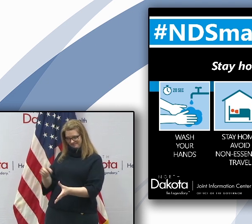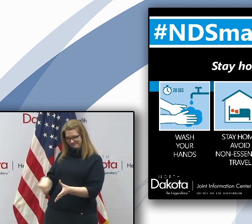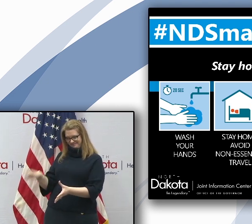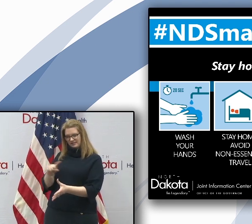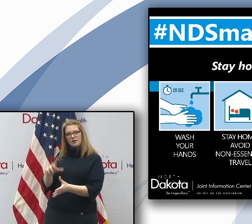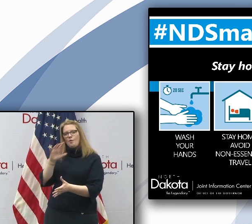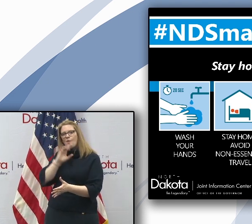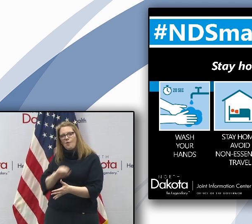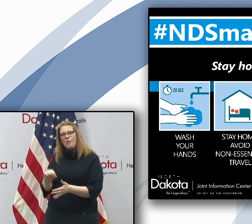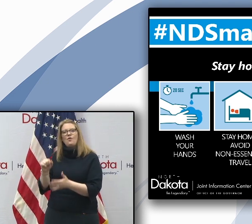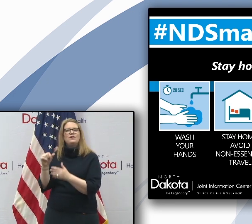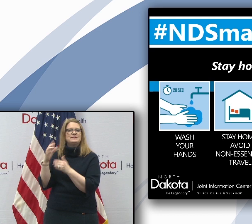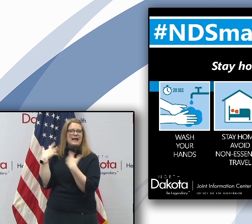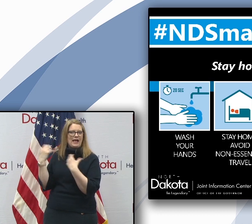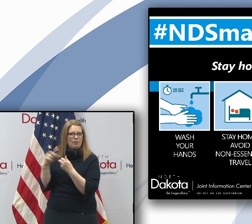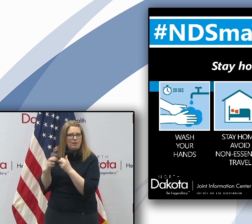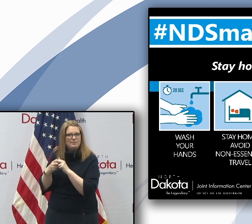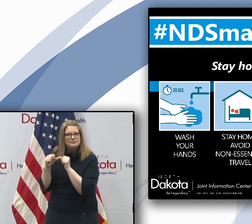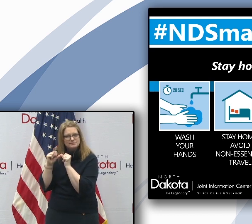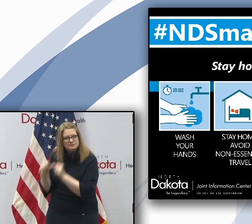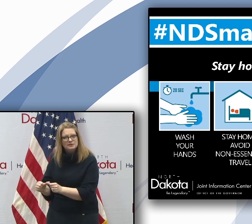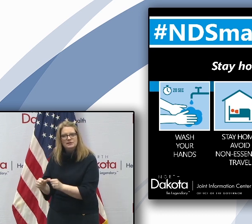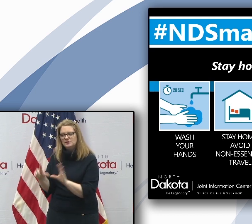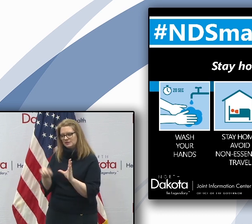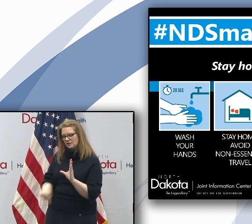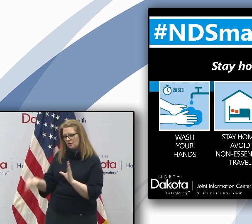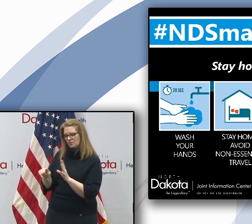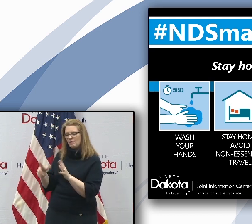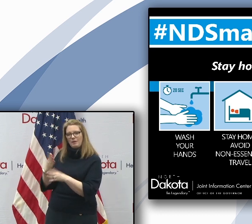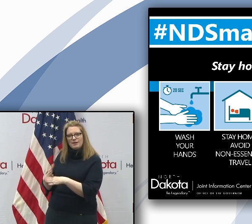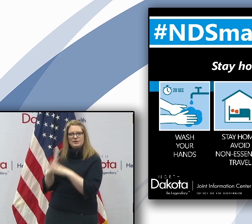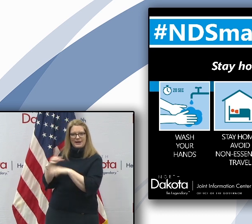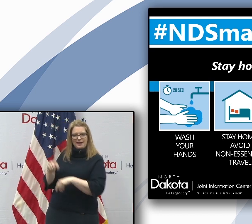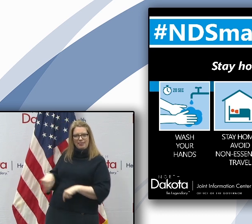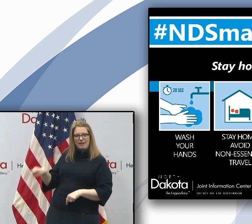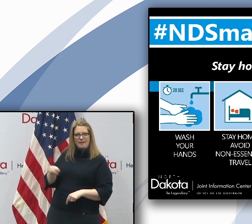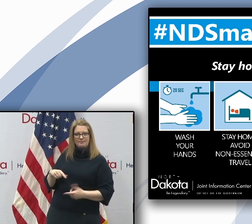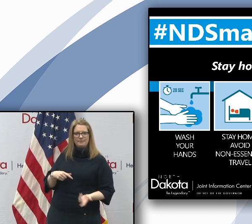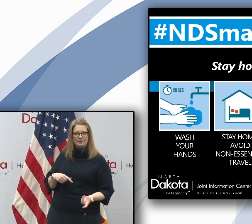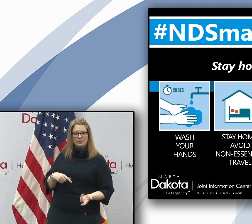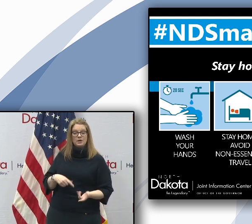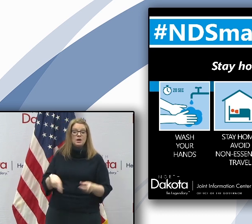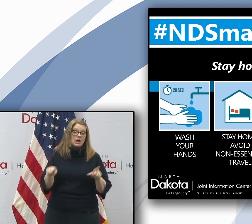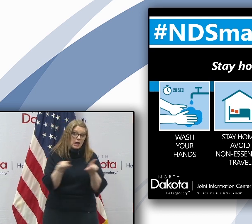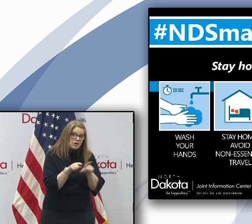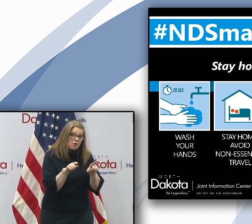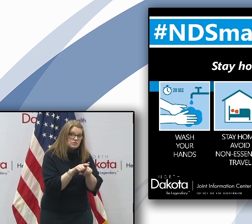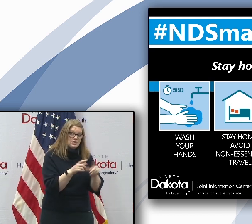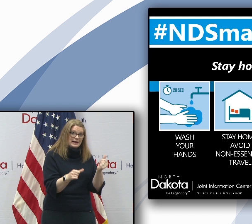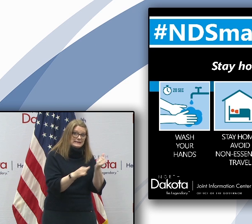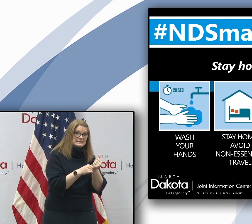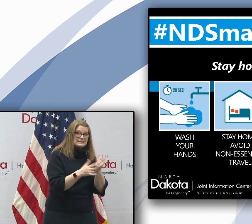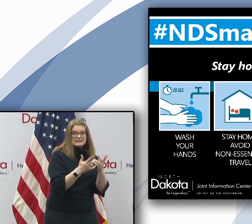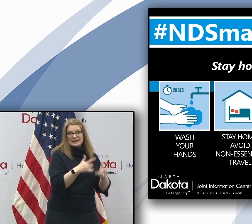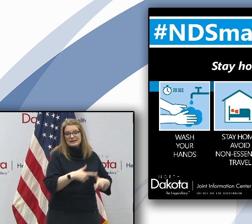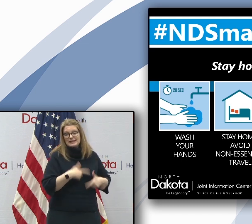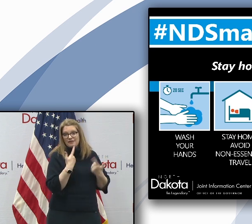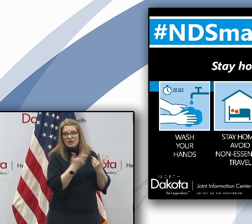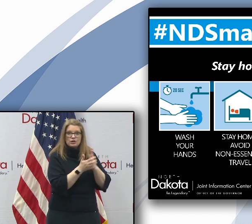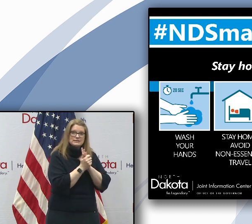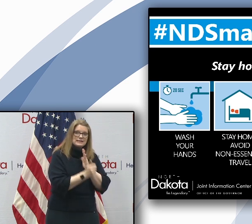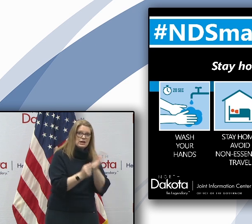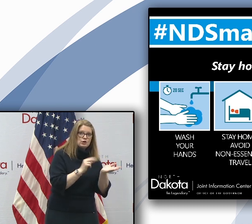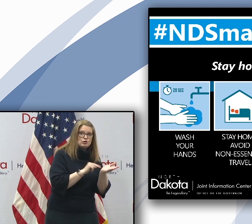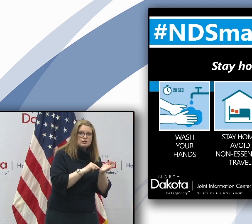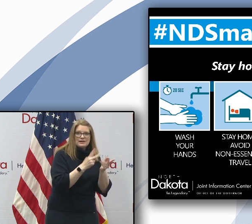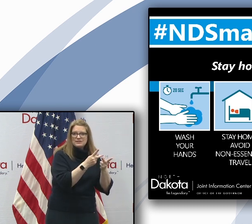and again, as it relates to those, uh, that we know are in long-term care or assisted living or skilled nursing facilities around